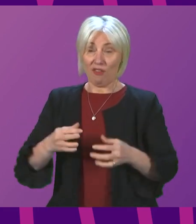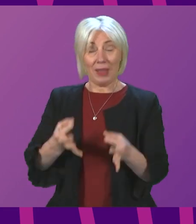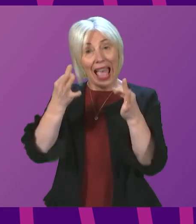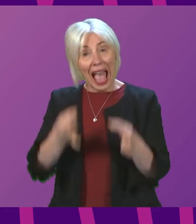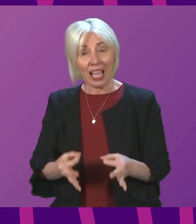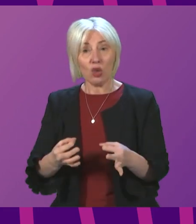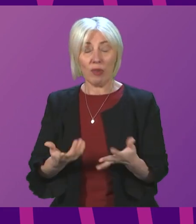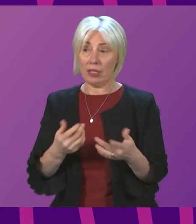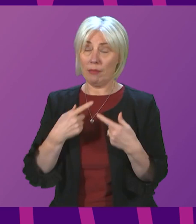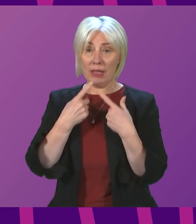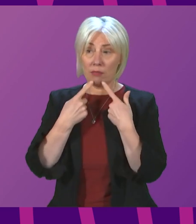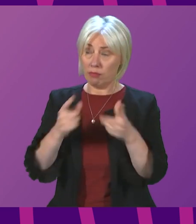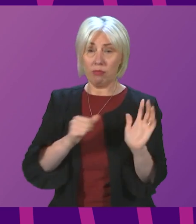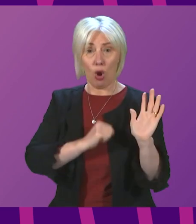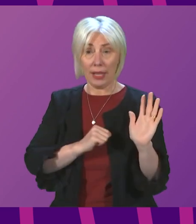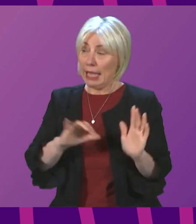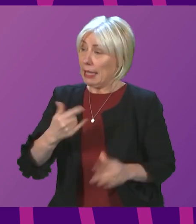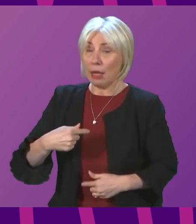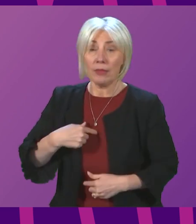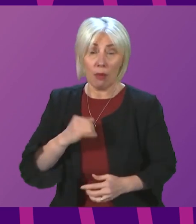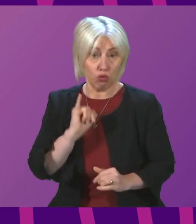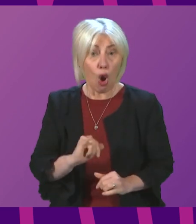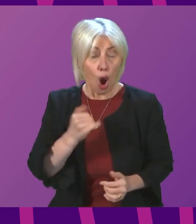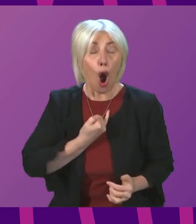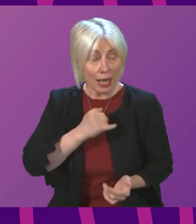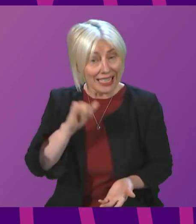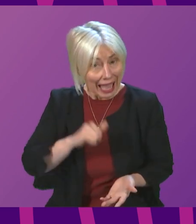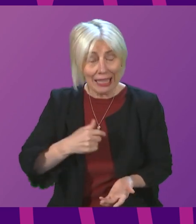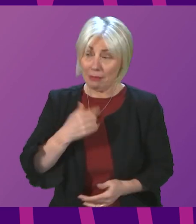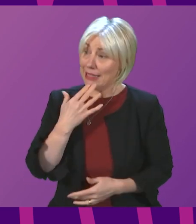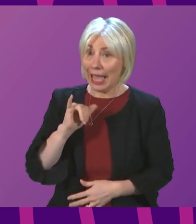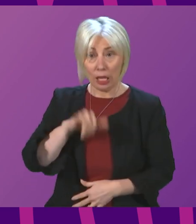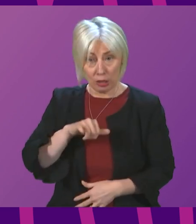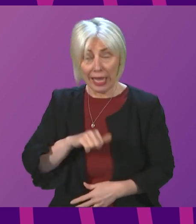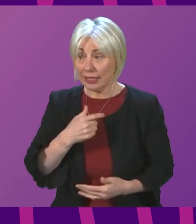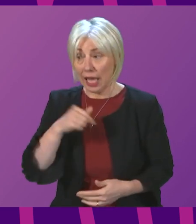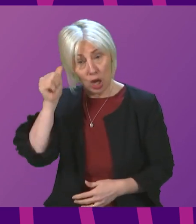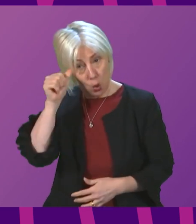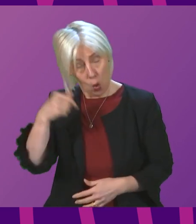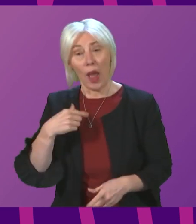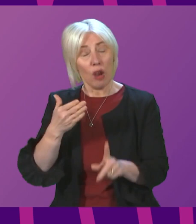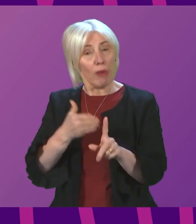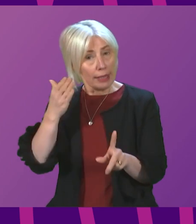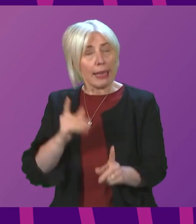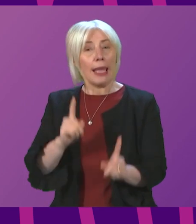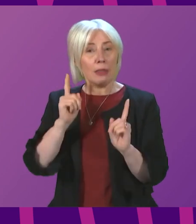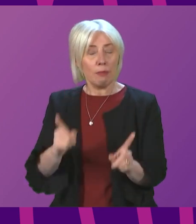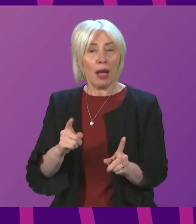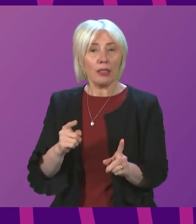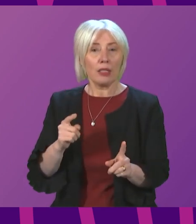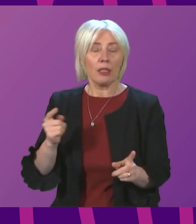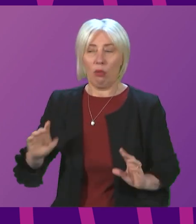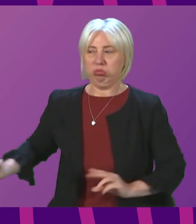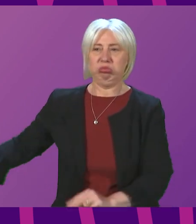when we cite statistics. Sometimes we get it wrong and make mistakes, and it is important that we recognise that. But for somebody to